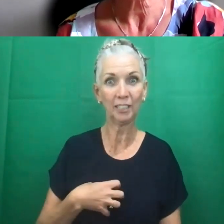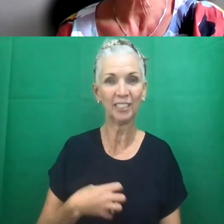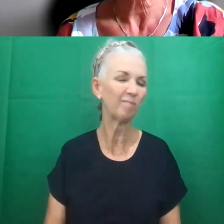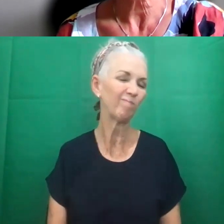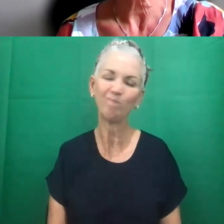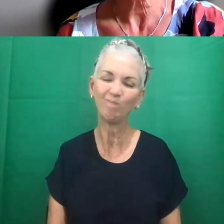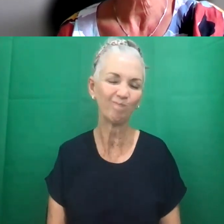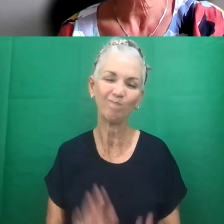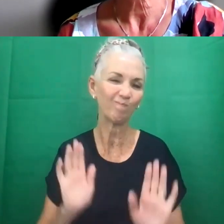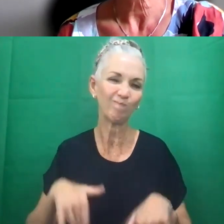mustard, I'm afraid.